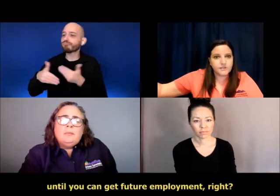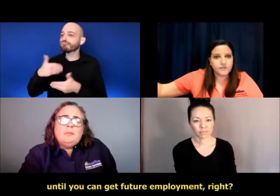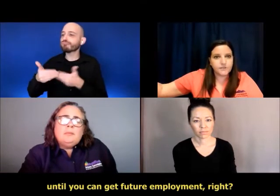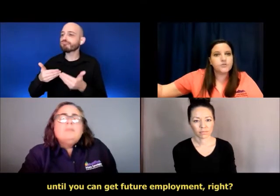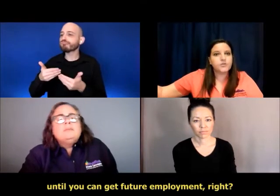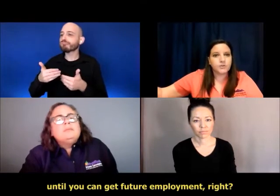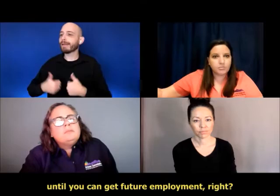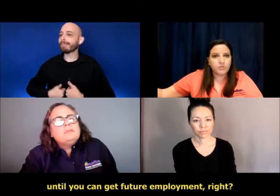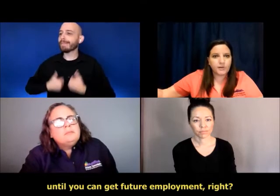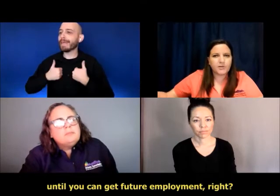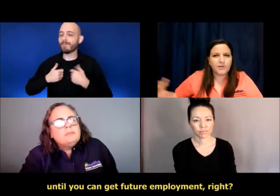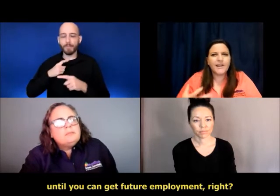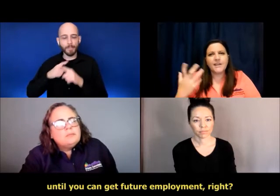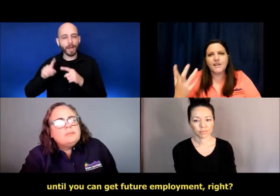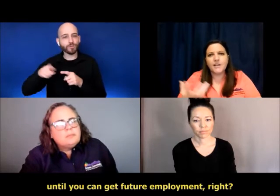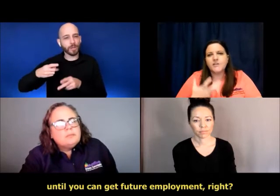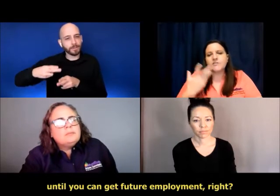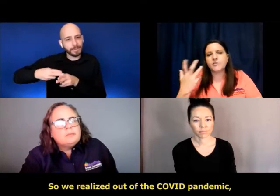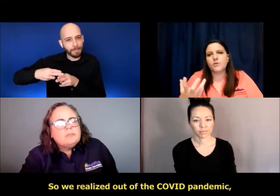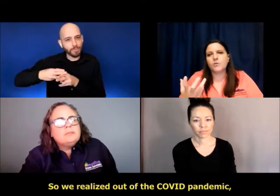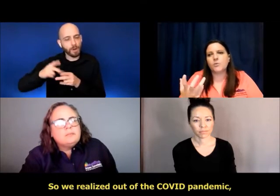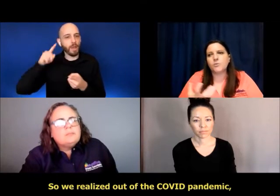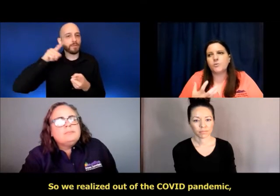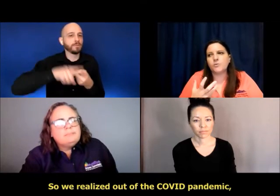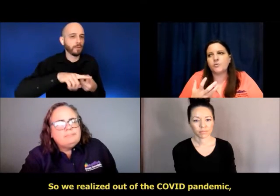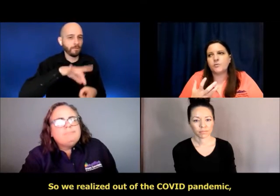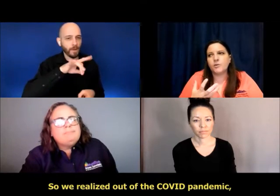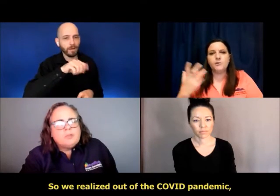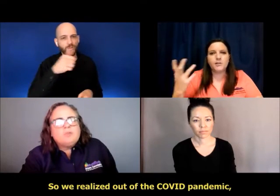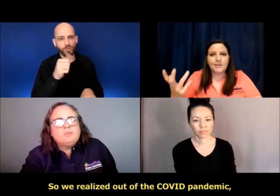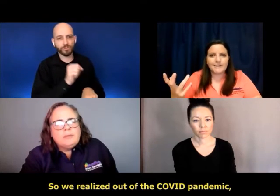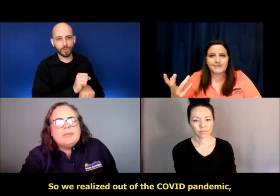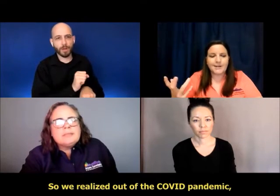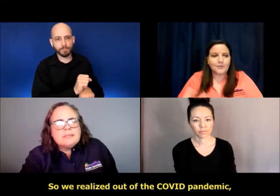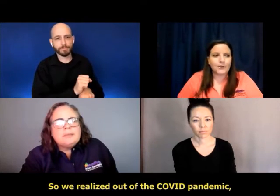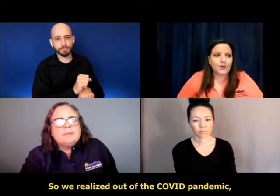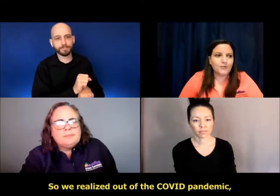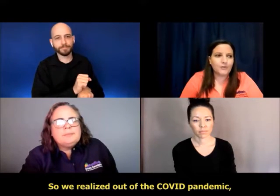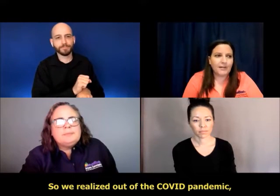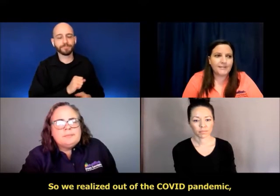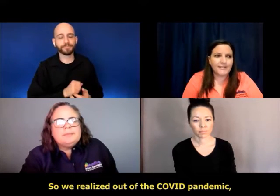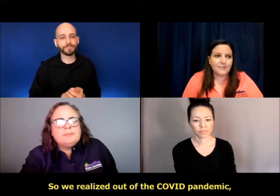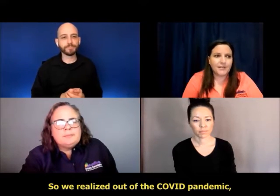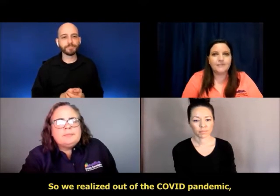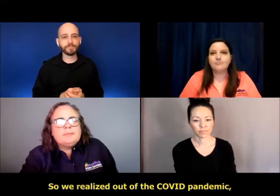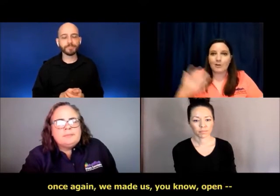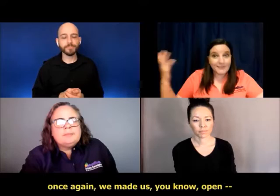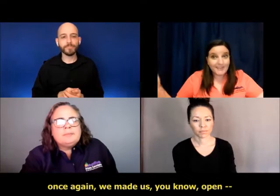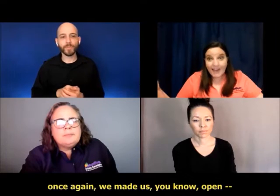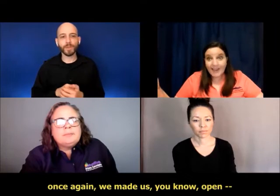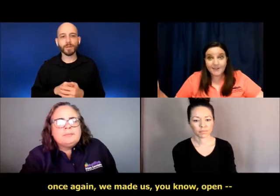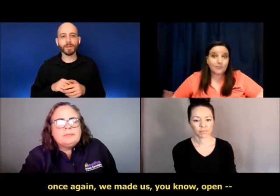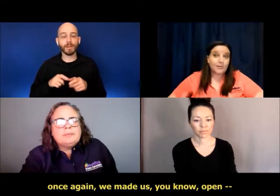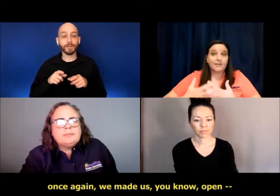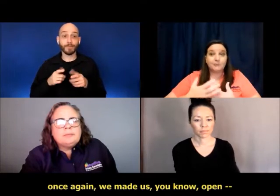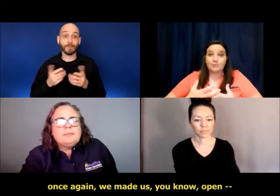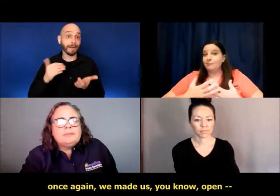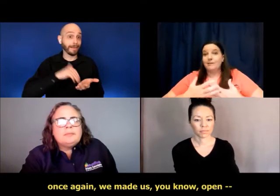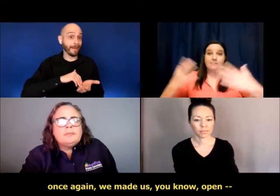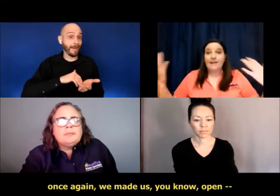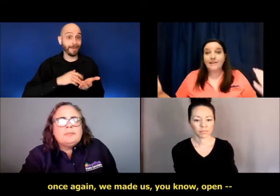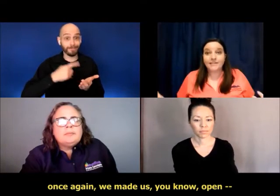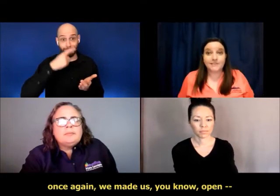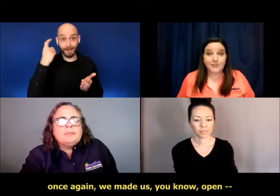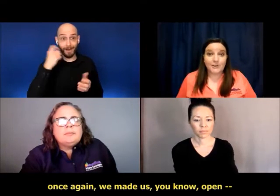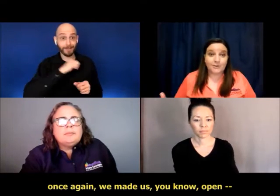can get future employment. Right? So, we realized out of the COVID pandemic, once again, we